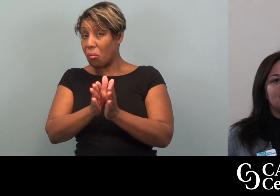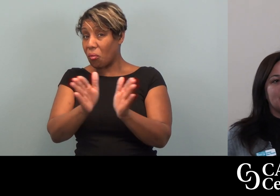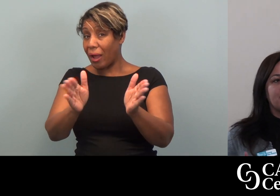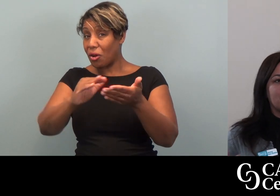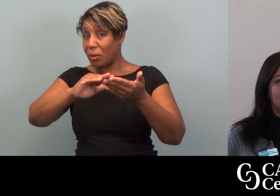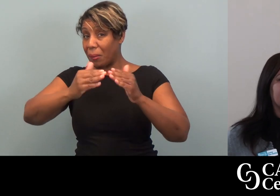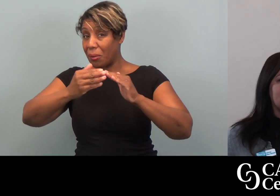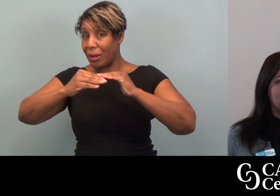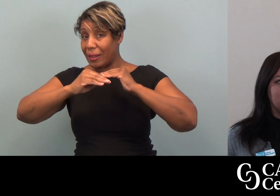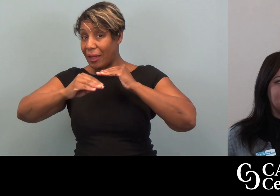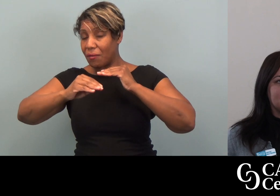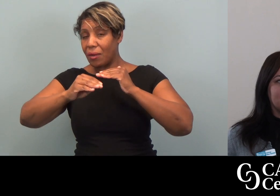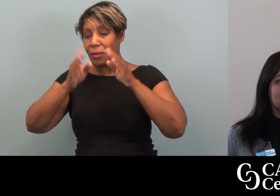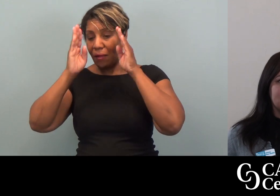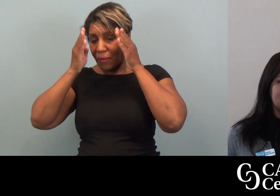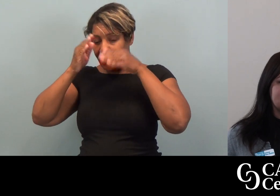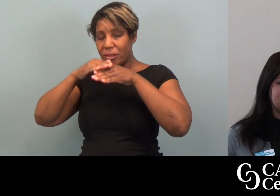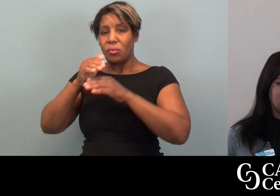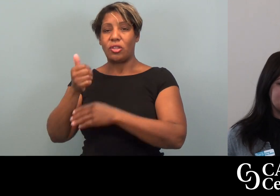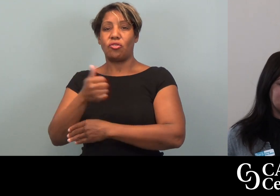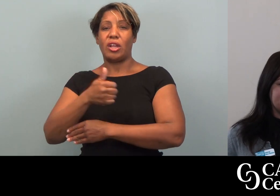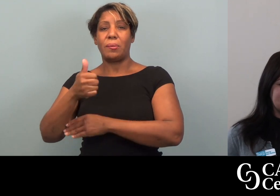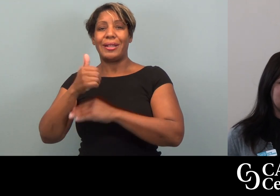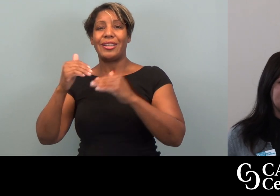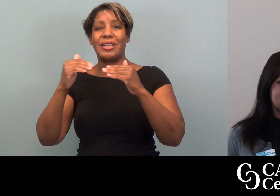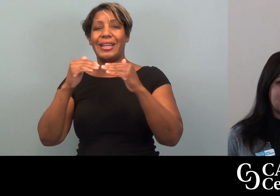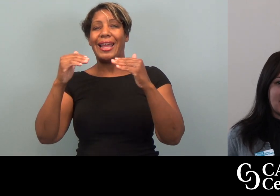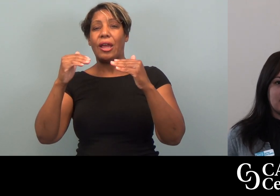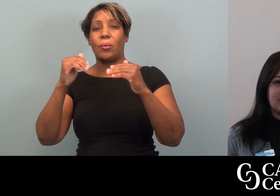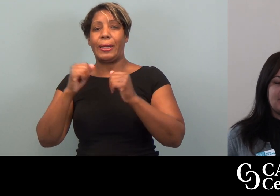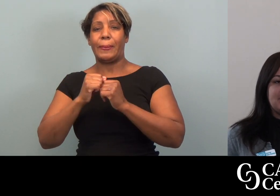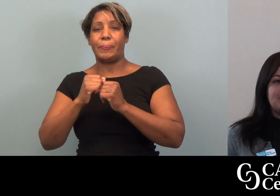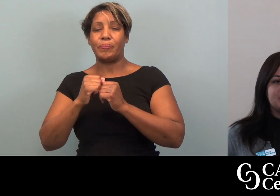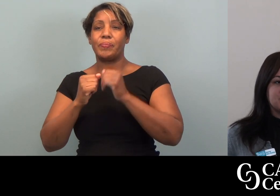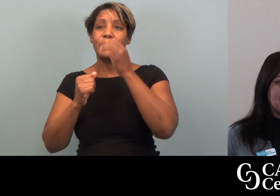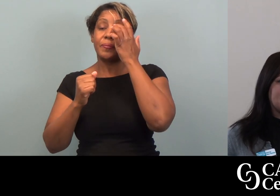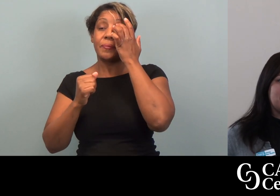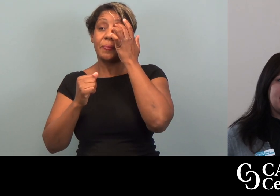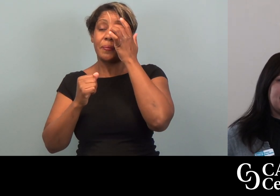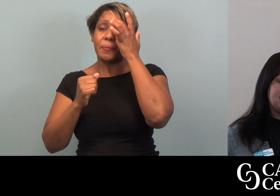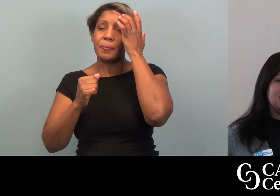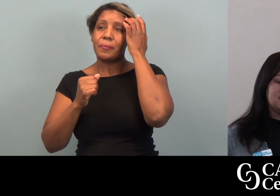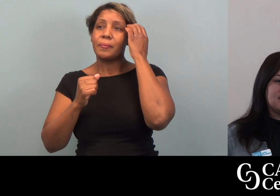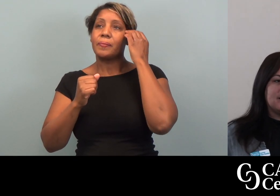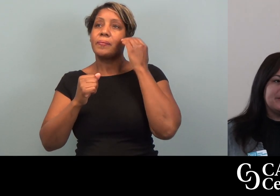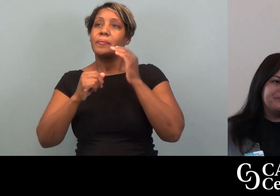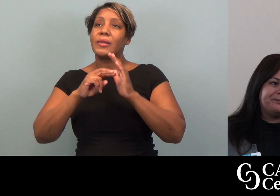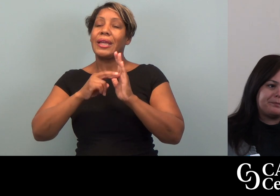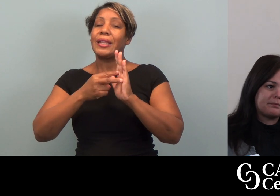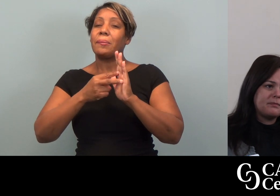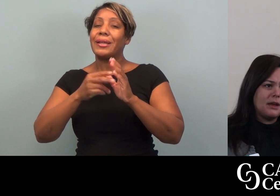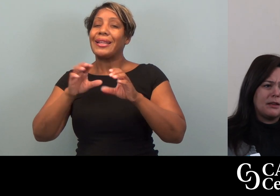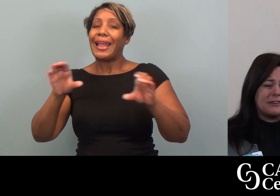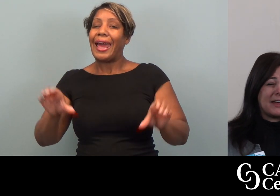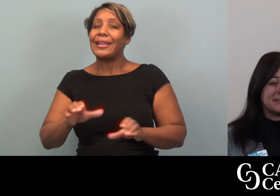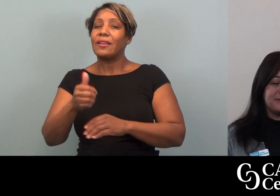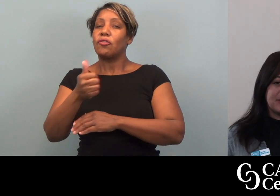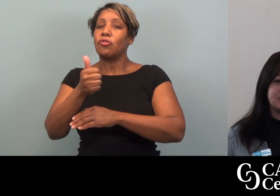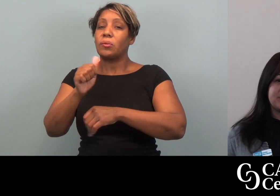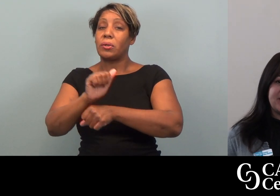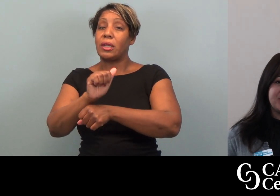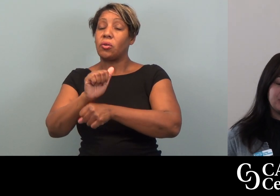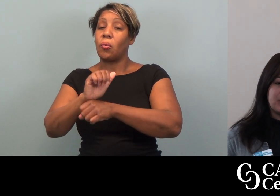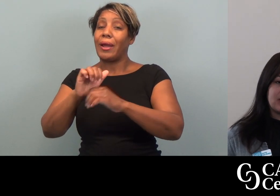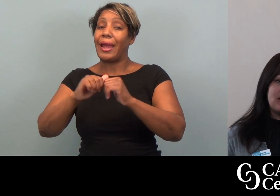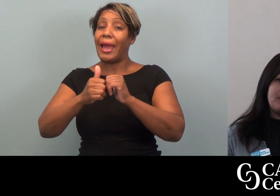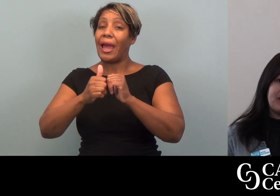on a broader community level is focused on transportation equity. So, that can be a lot of active